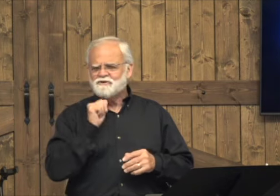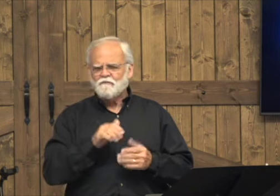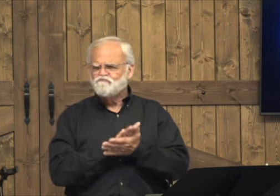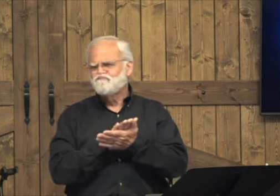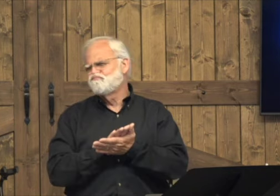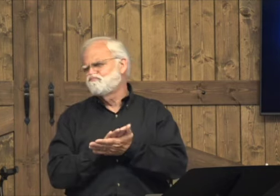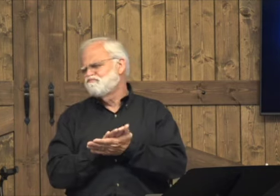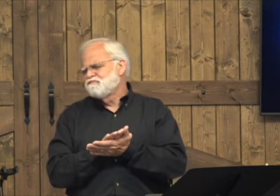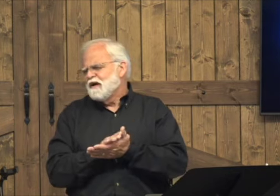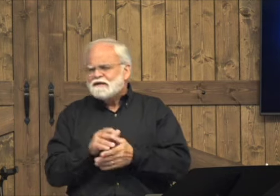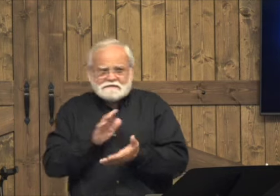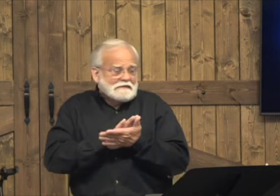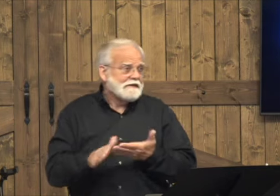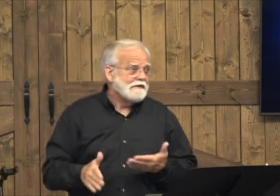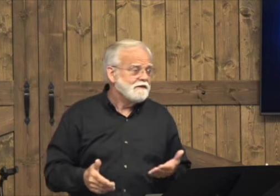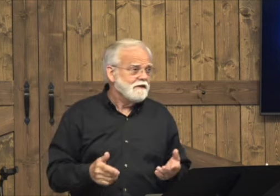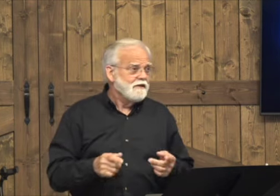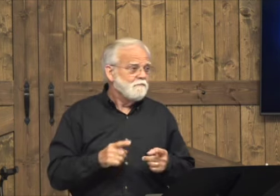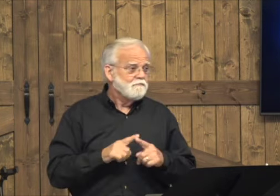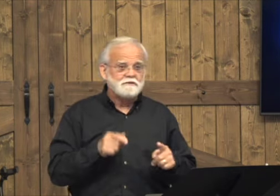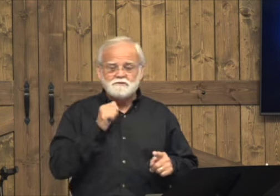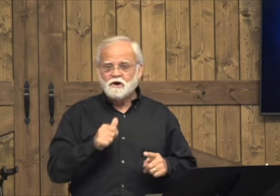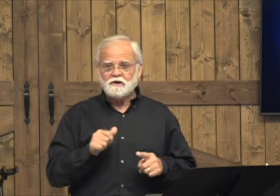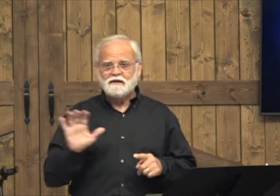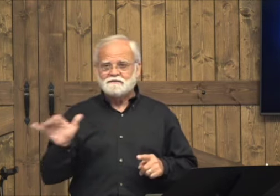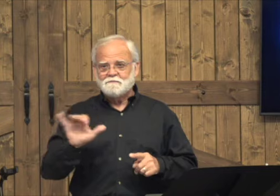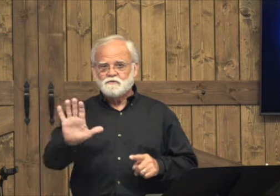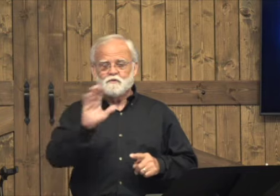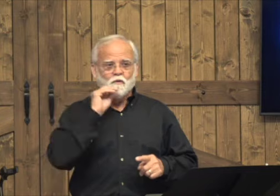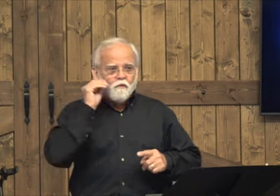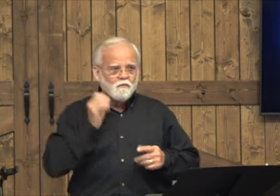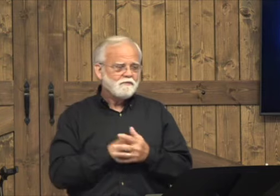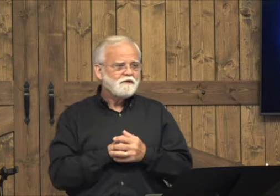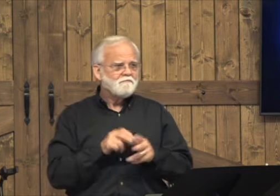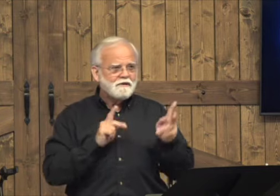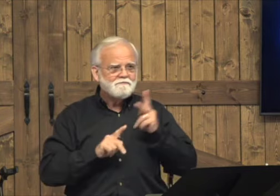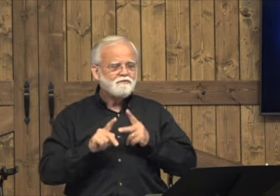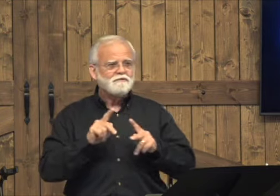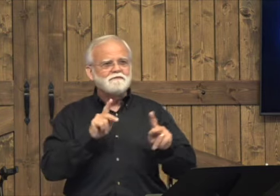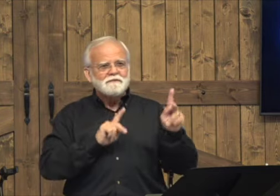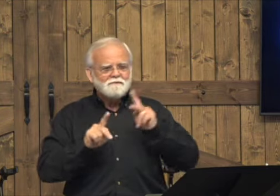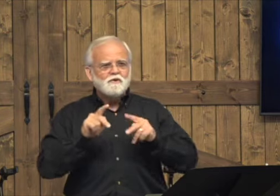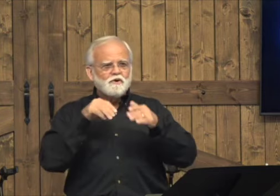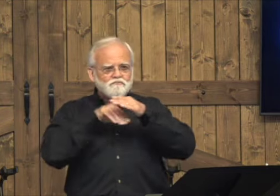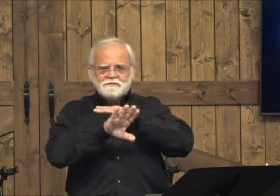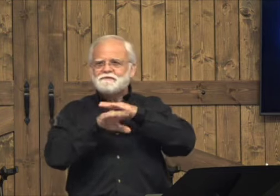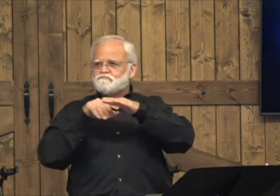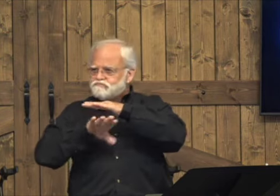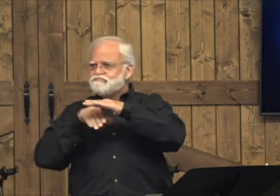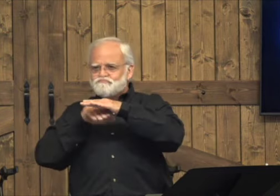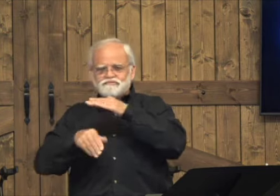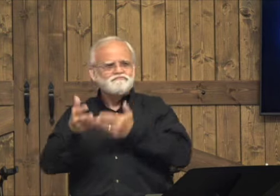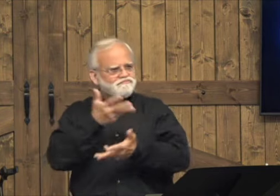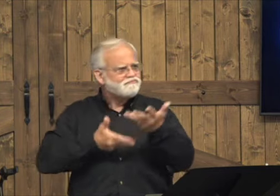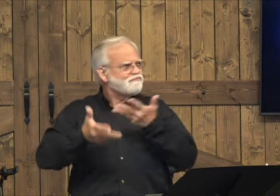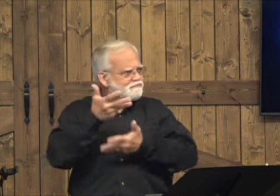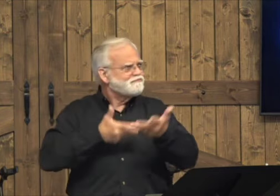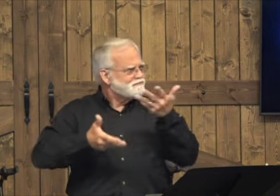It's not a fancy place. It's clean, but it's not fancy. It's not like your home. You know, people go in and out there.